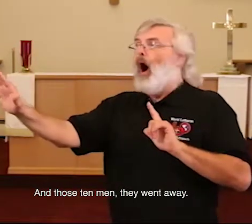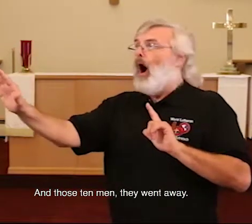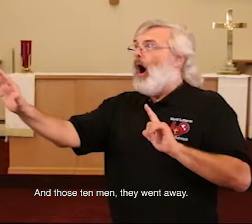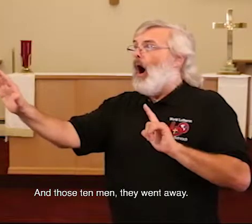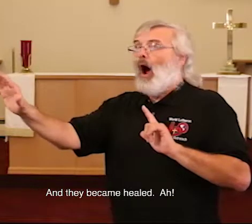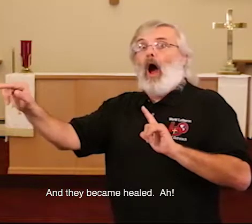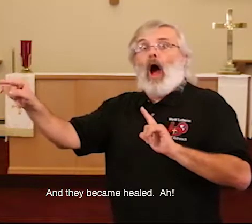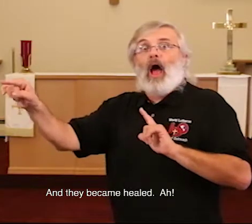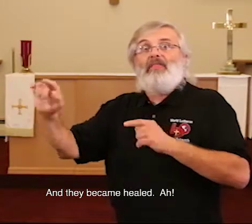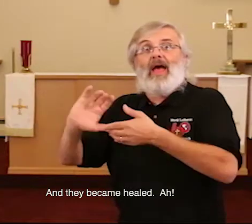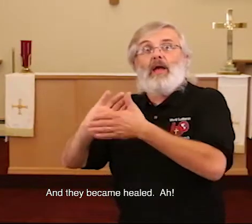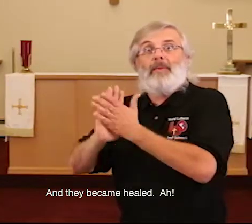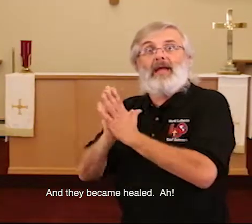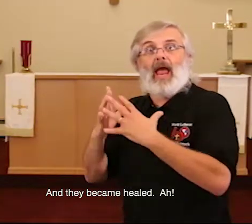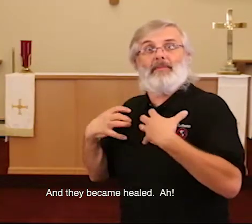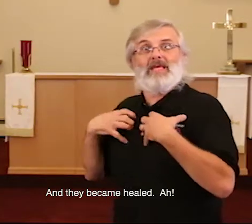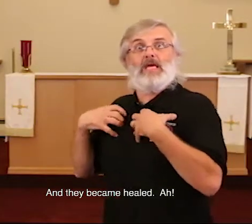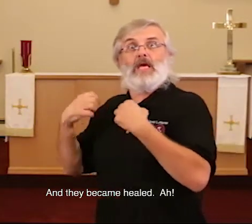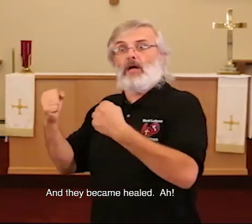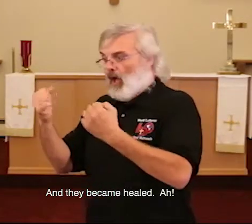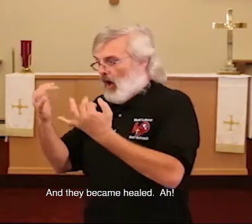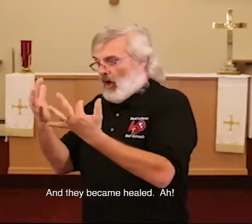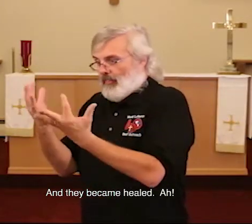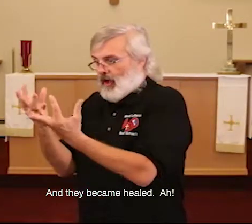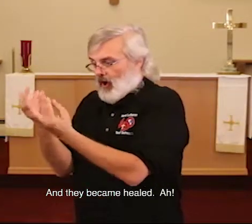and they became healed. came up there.